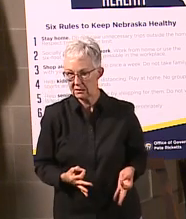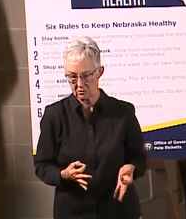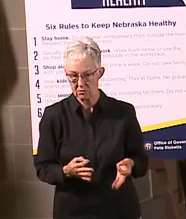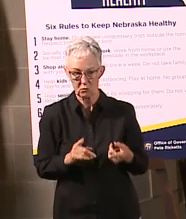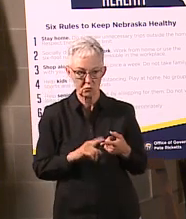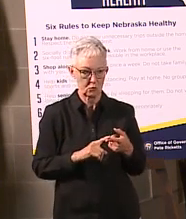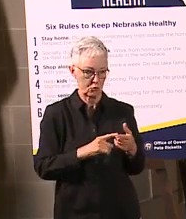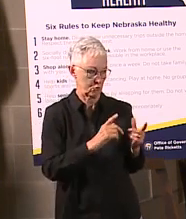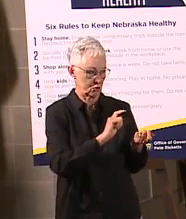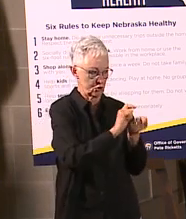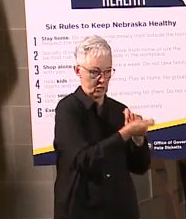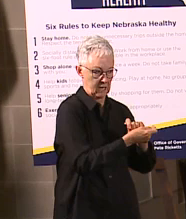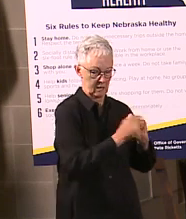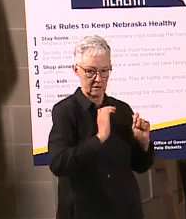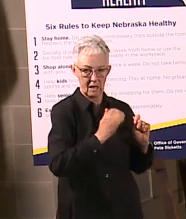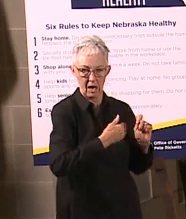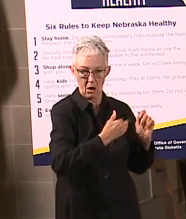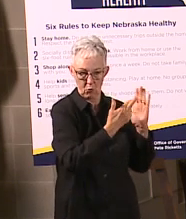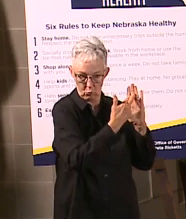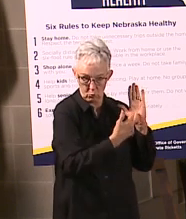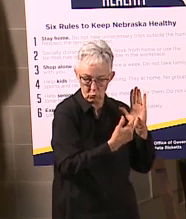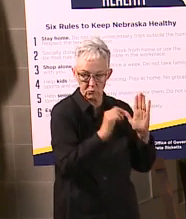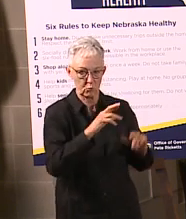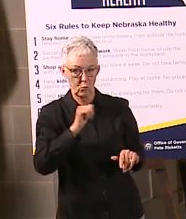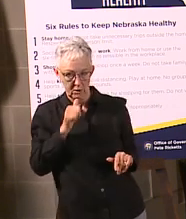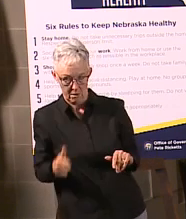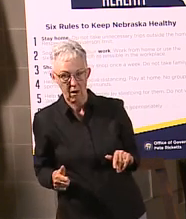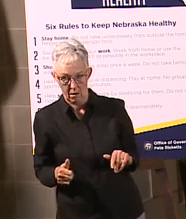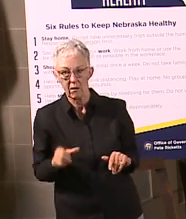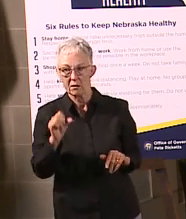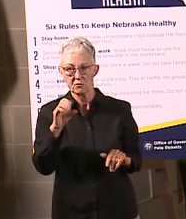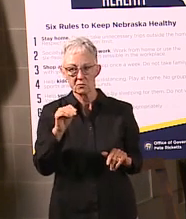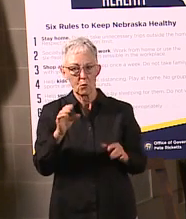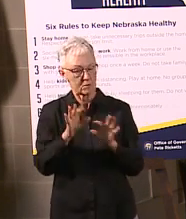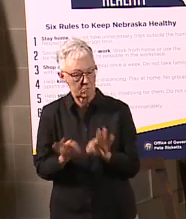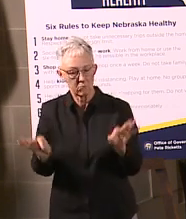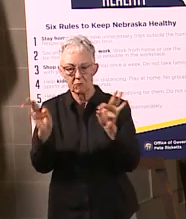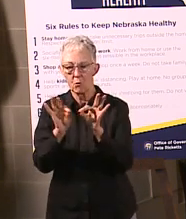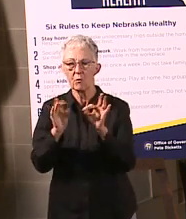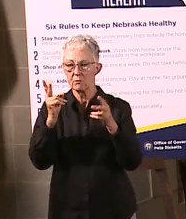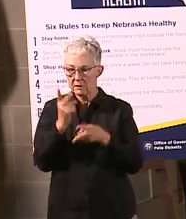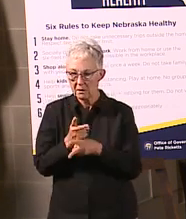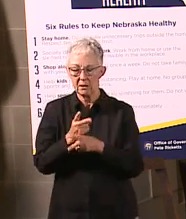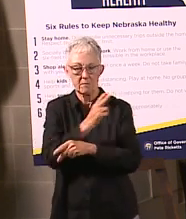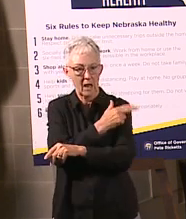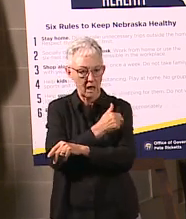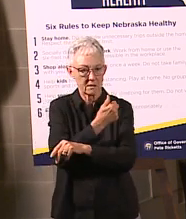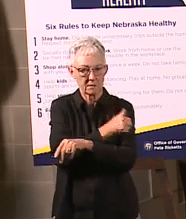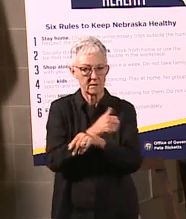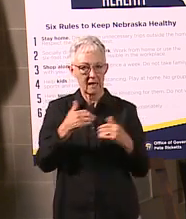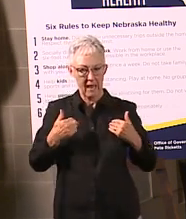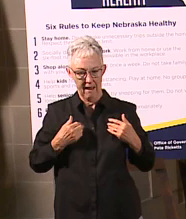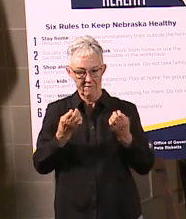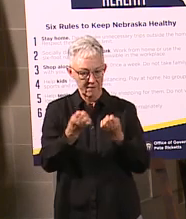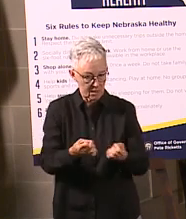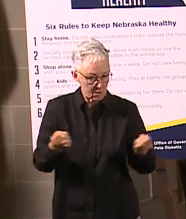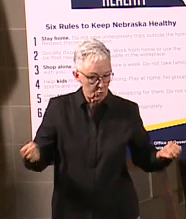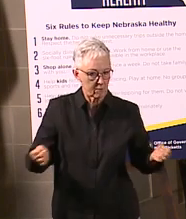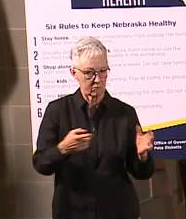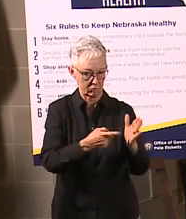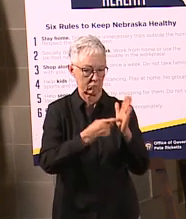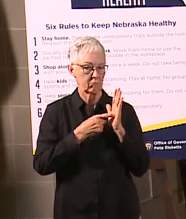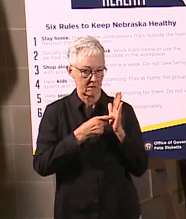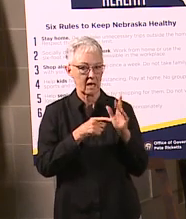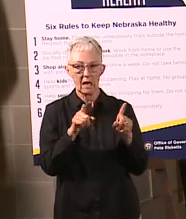unit bed, or that ventilator has access to one. And we've been able to manage it even in our hotspots, places like Grand Island. We've been able to work with